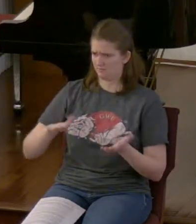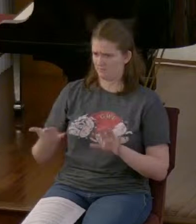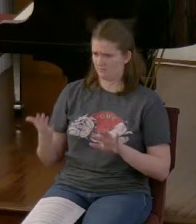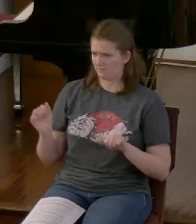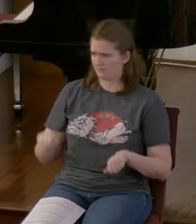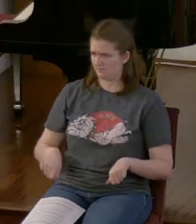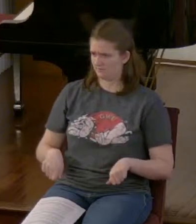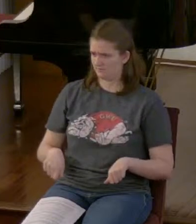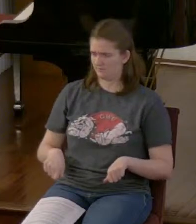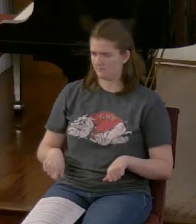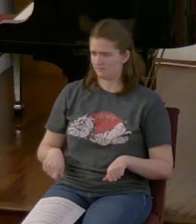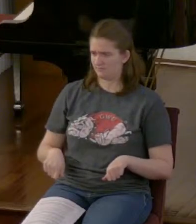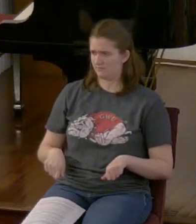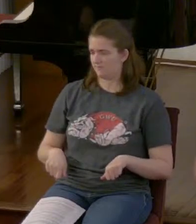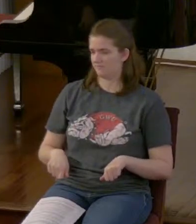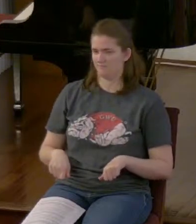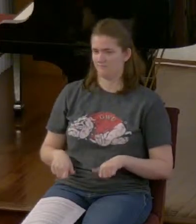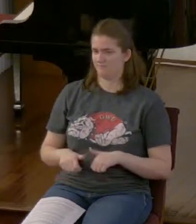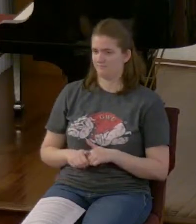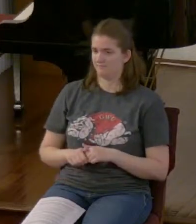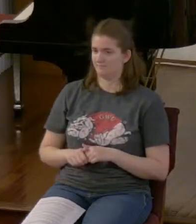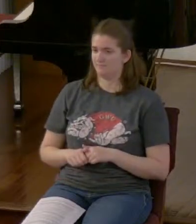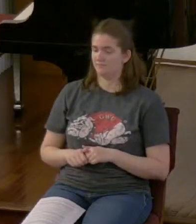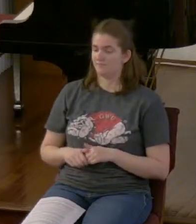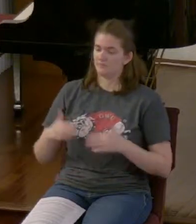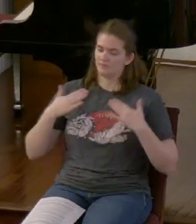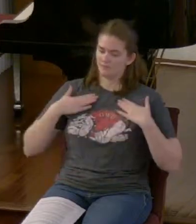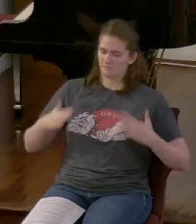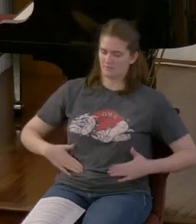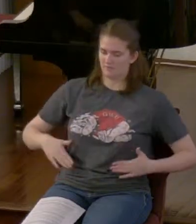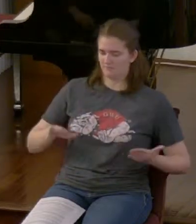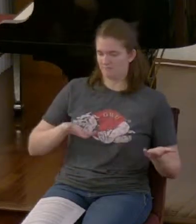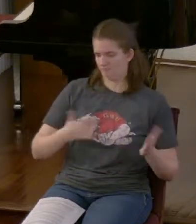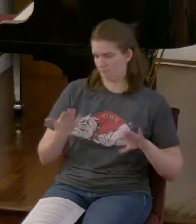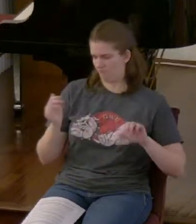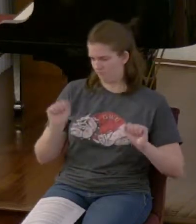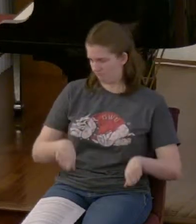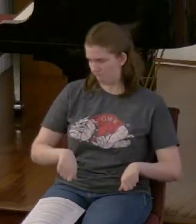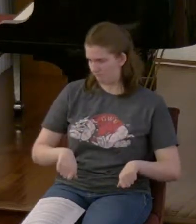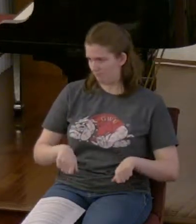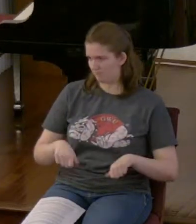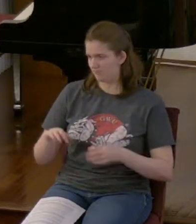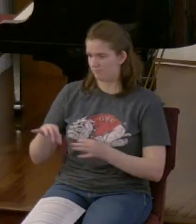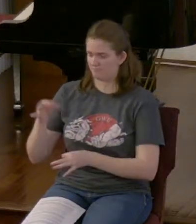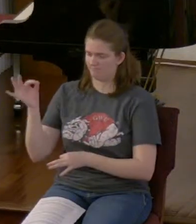No. Body can die The spirit cannot